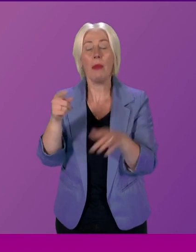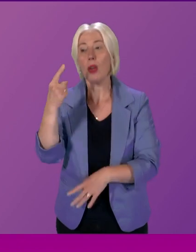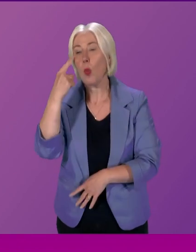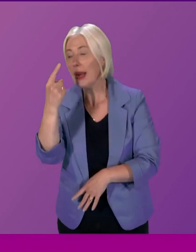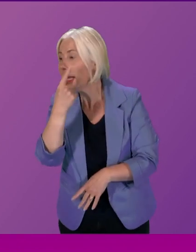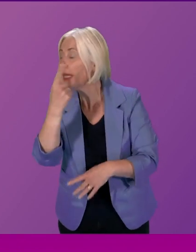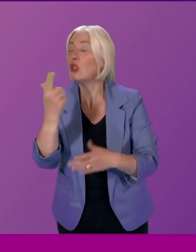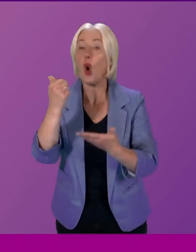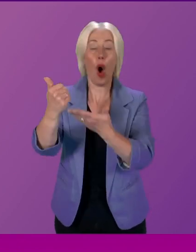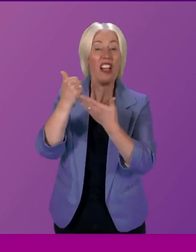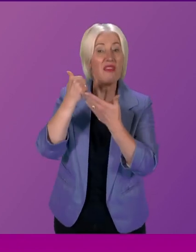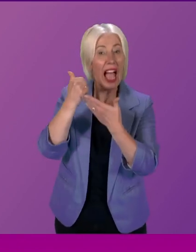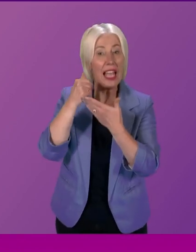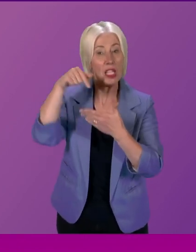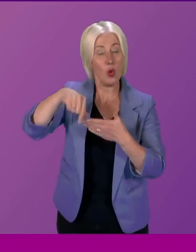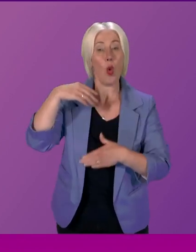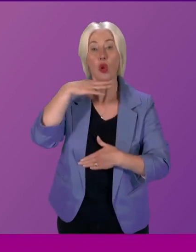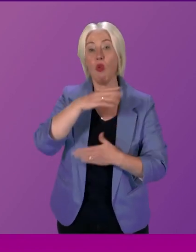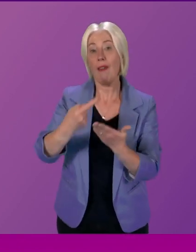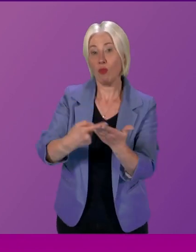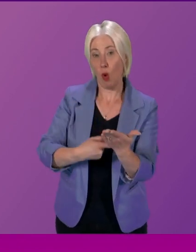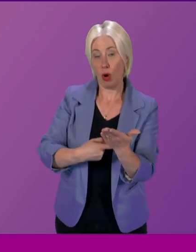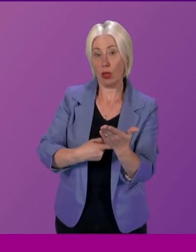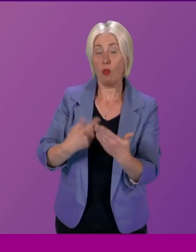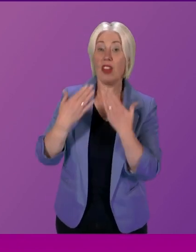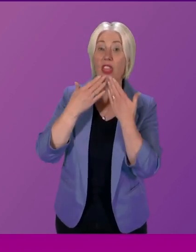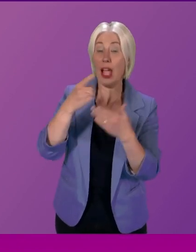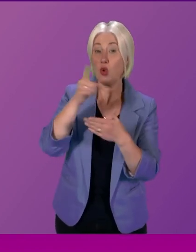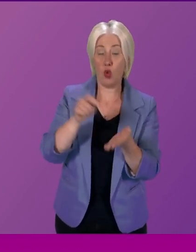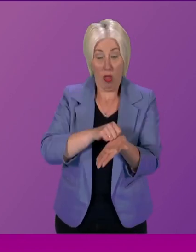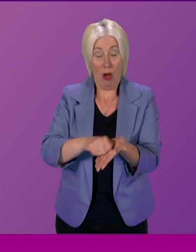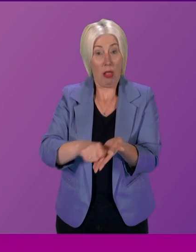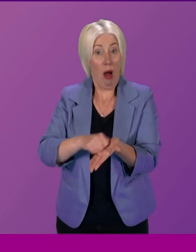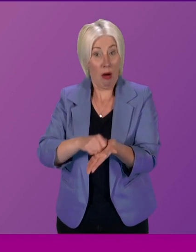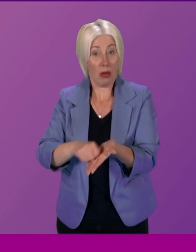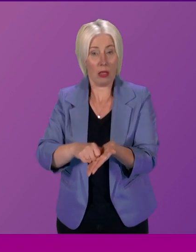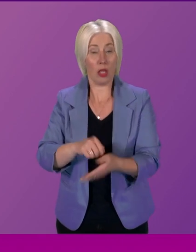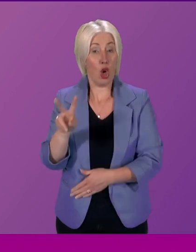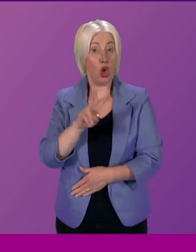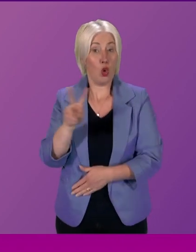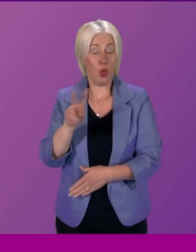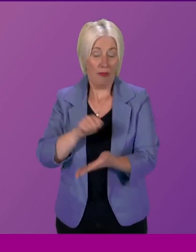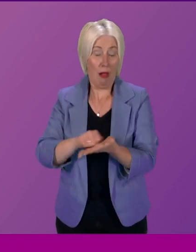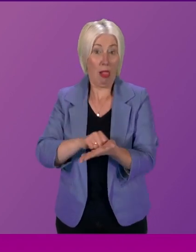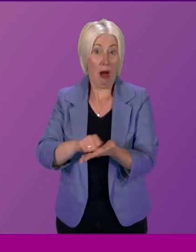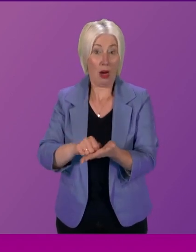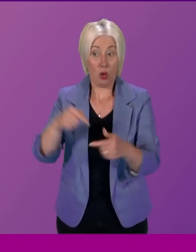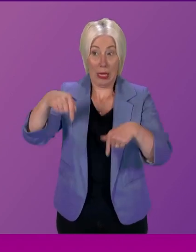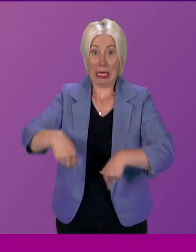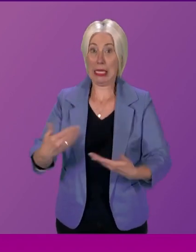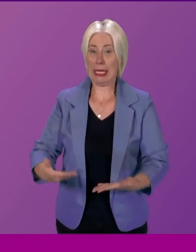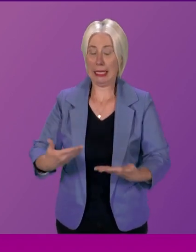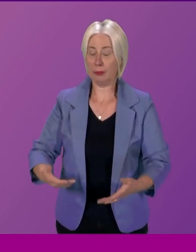the committee during the drafting of the report. And I'd really like to thank the clerks, Lynne Tullis and Andrew Milne, who's also up at the back of the chamber,